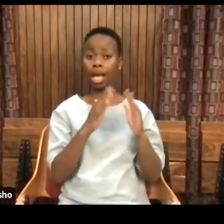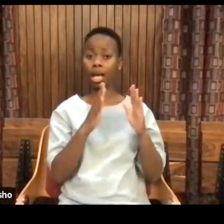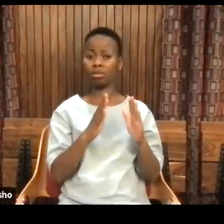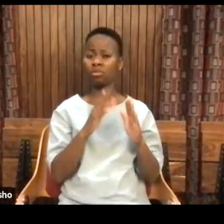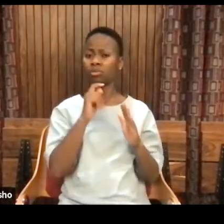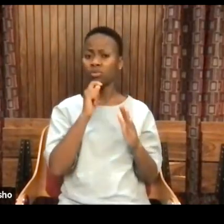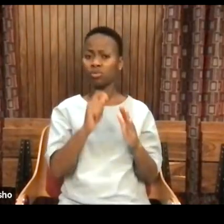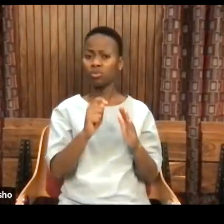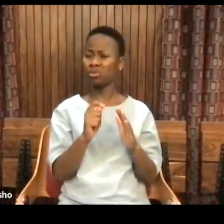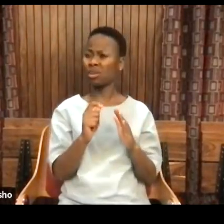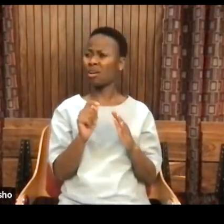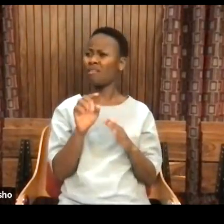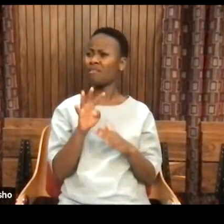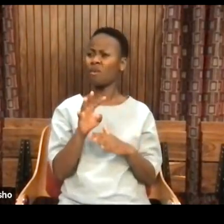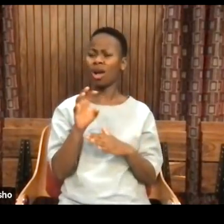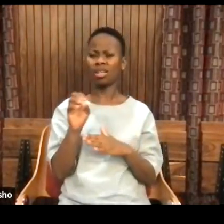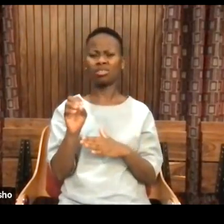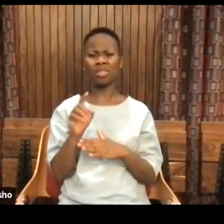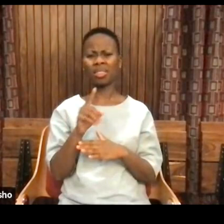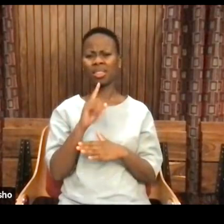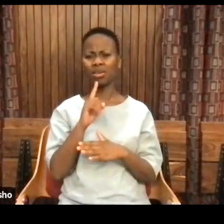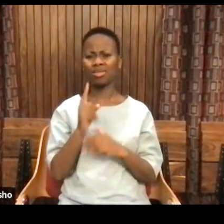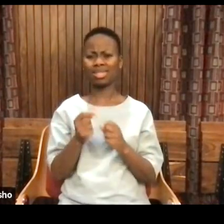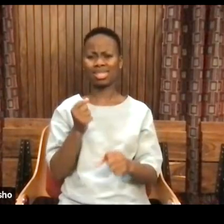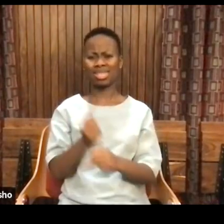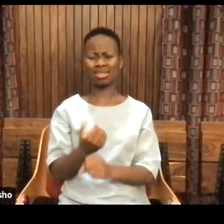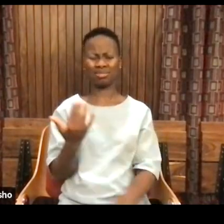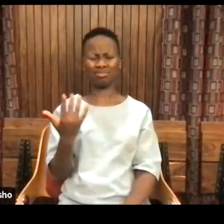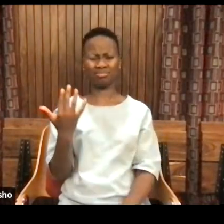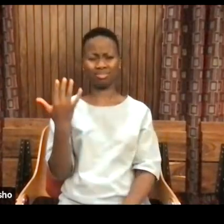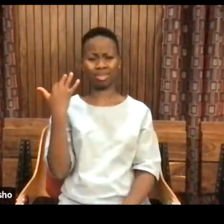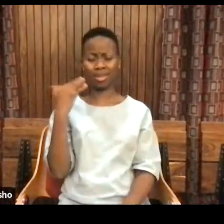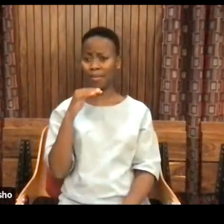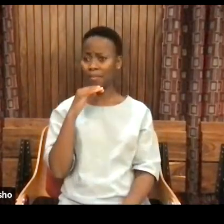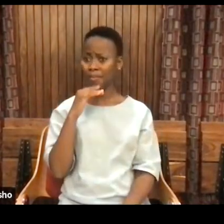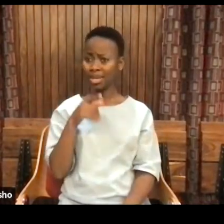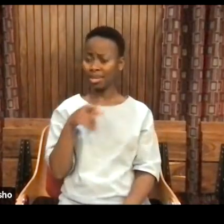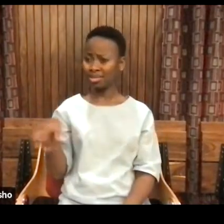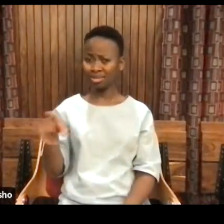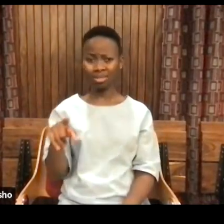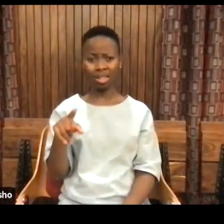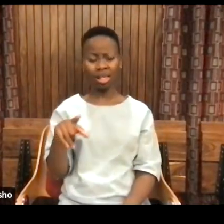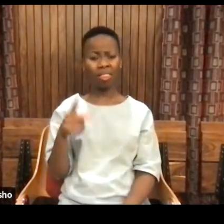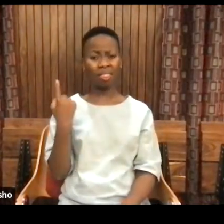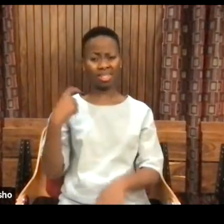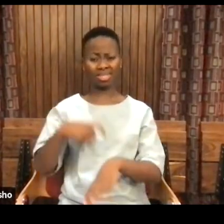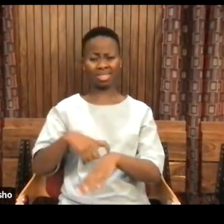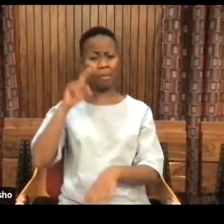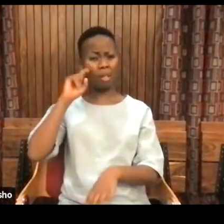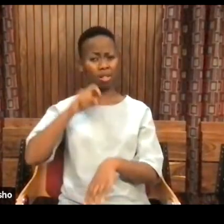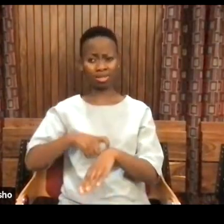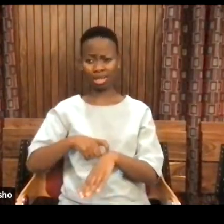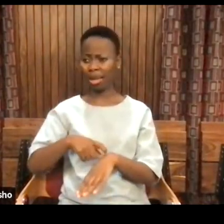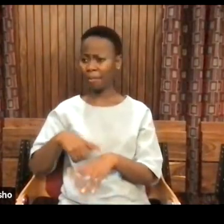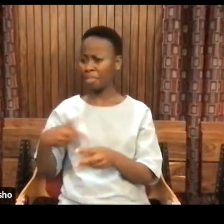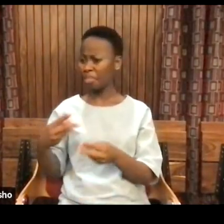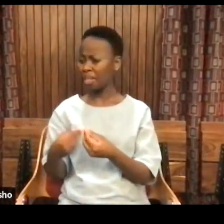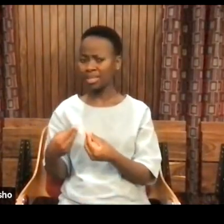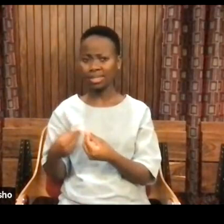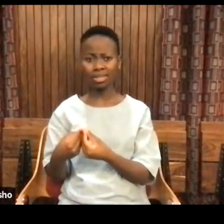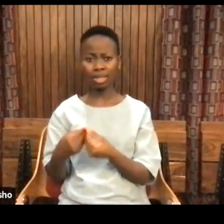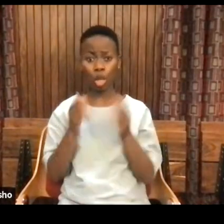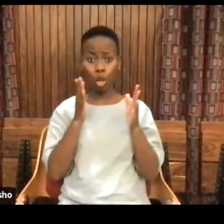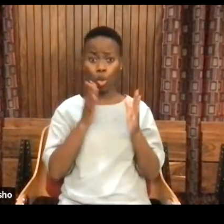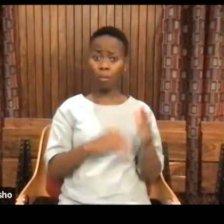back 475,000 years. So that meant Homo erectus and other hominids were building houses. But house is